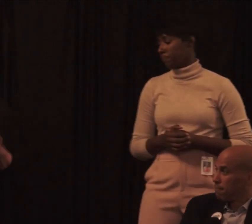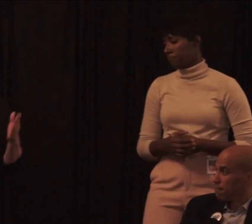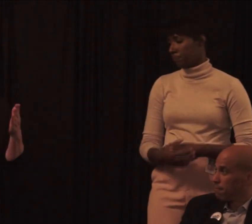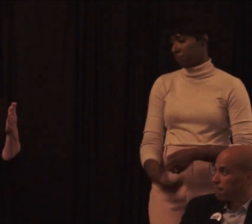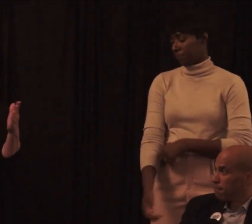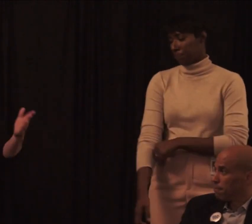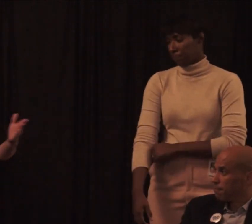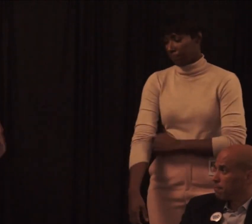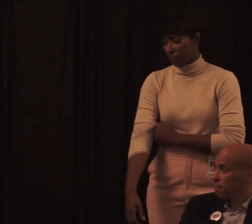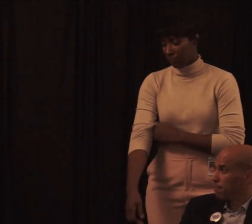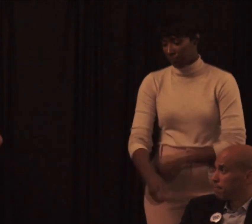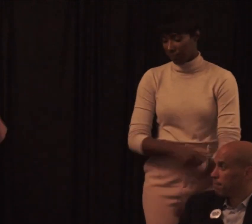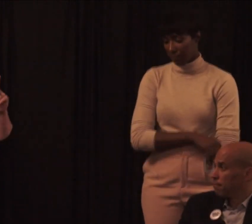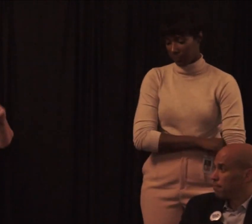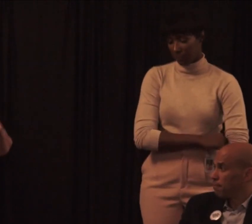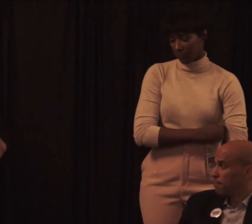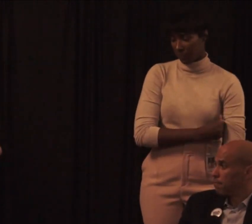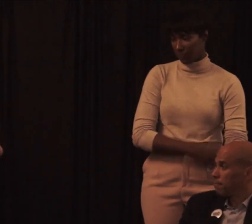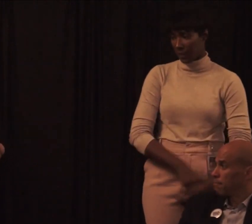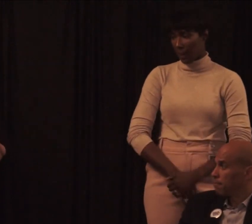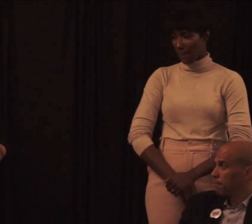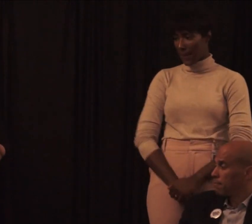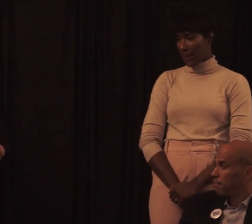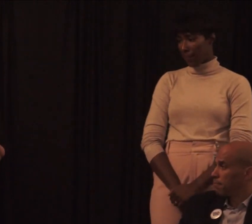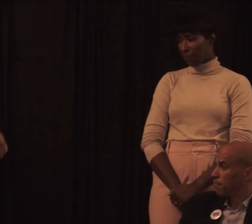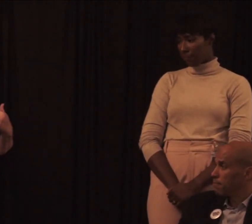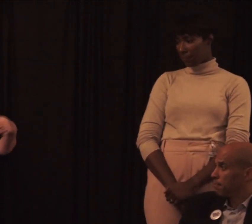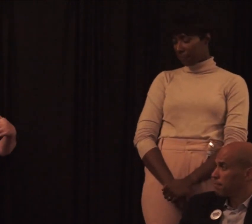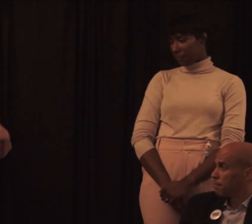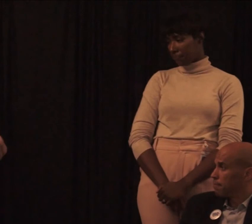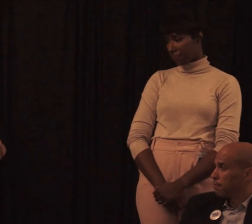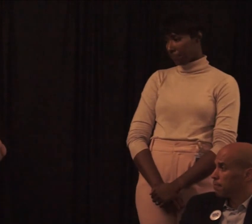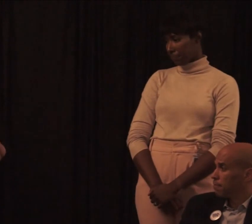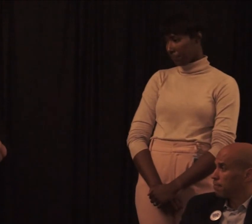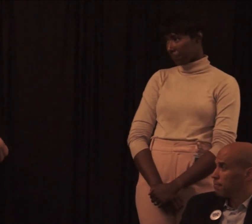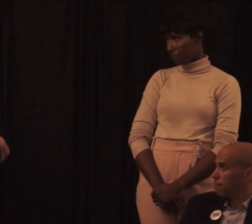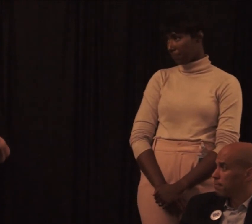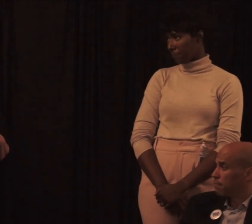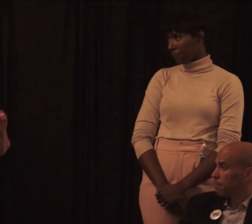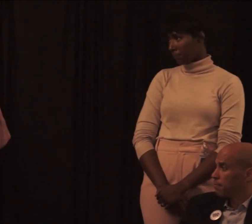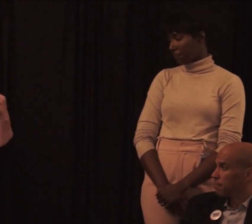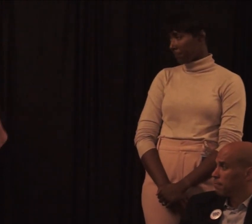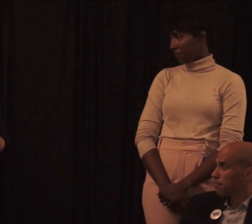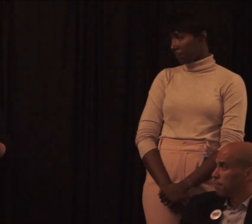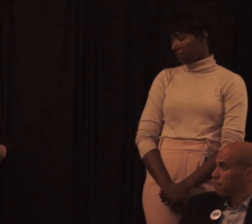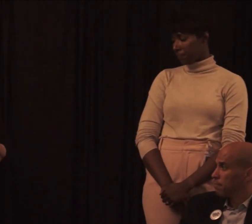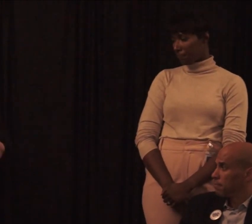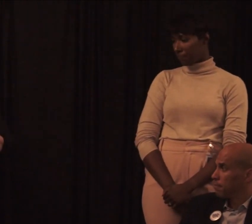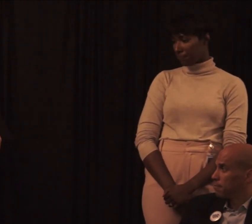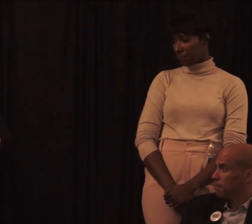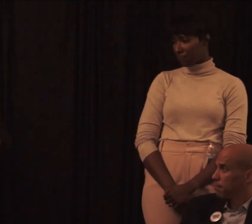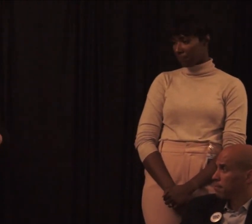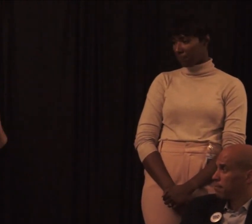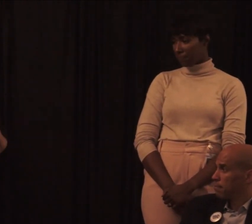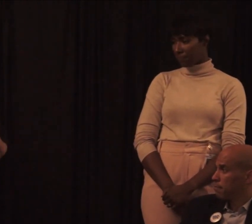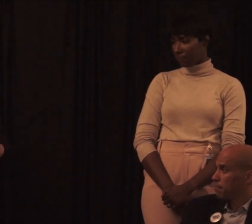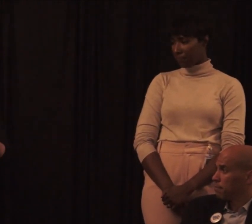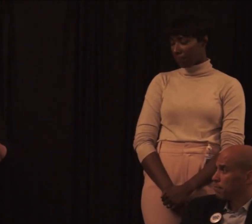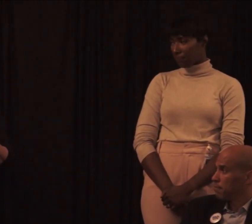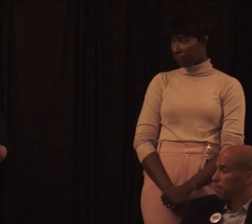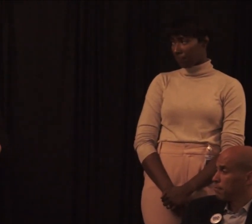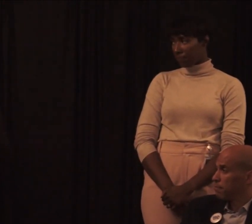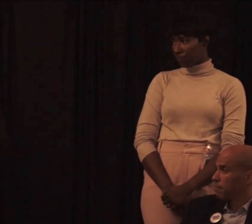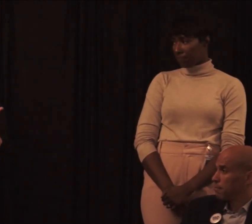People with disabilities make up a significant segment of our society, and yet for far too long have been largely excluded from